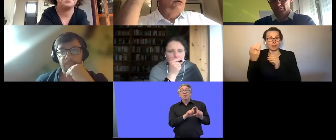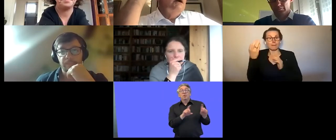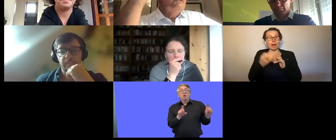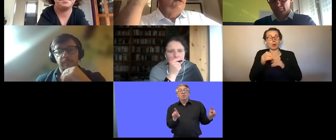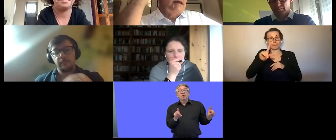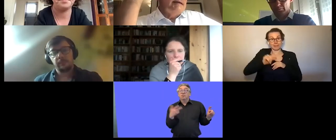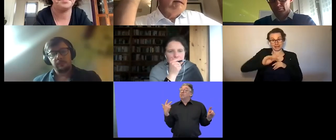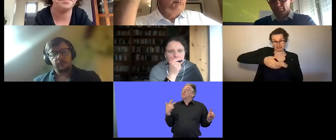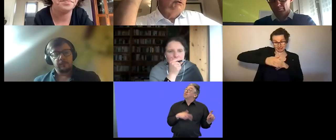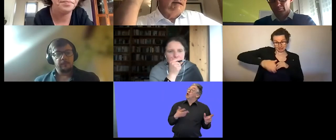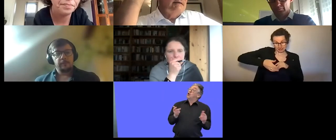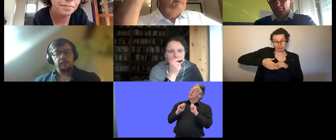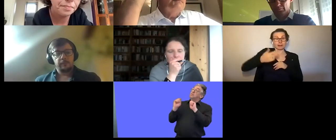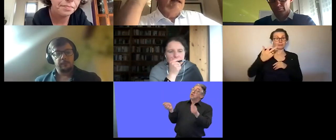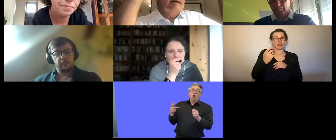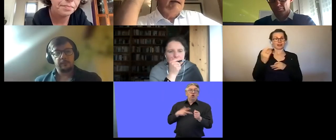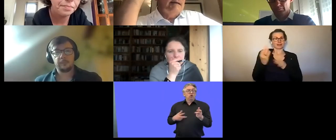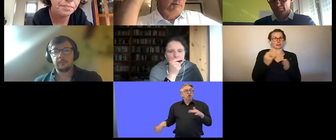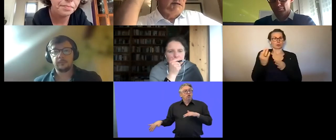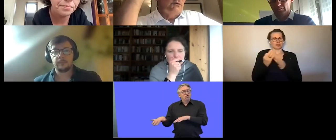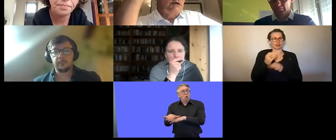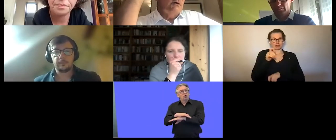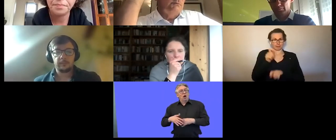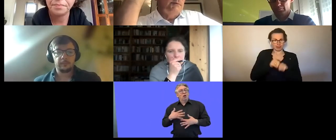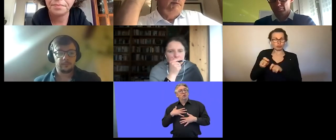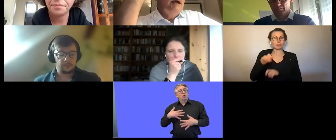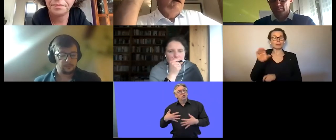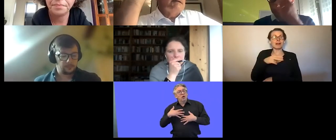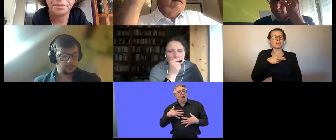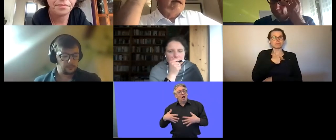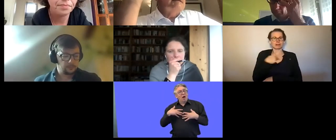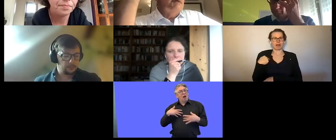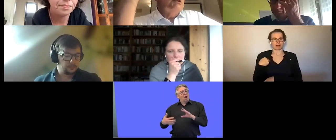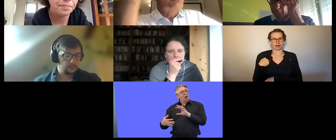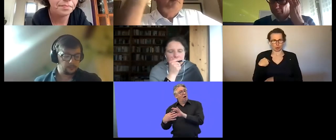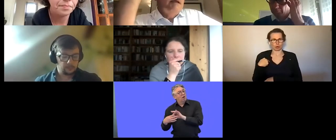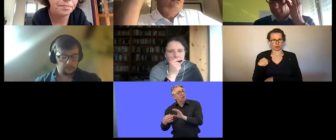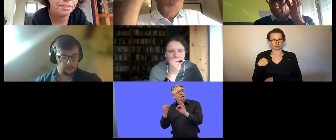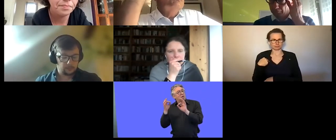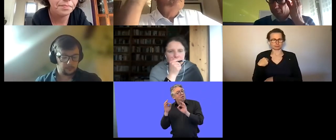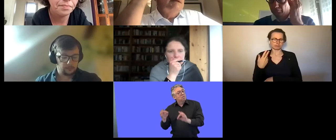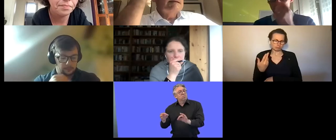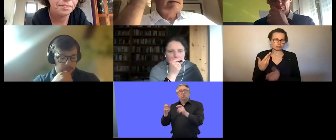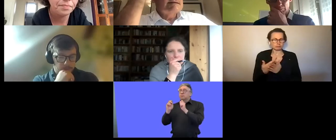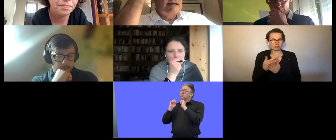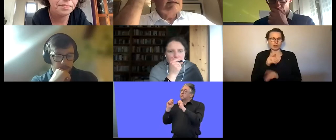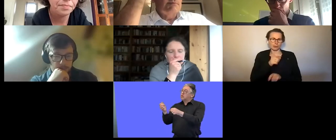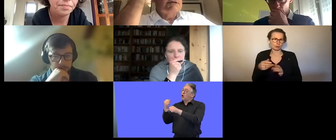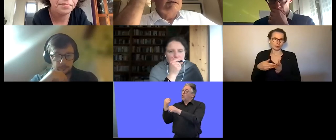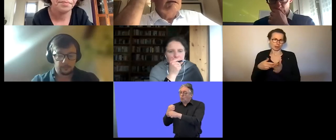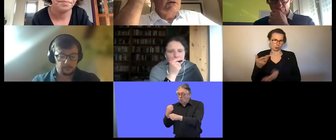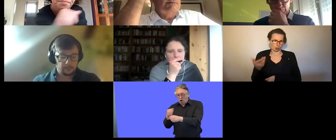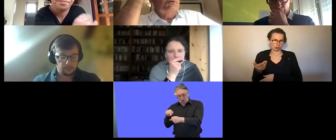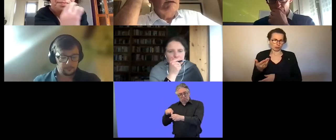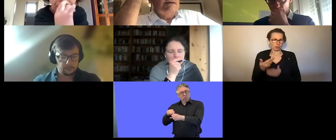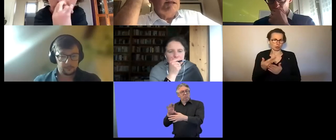social criteria and in order to be able to participate in such tenders you have an occupation